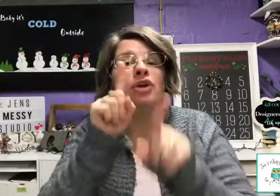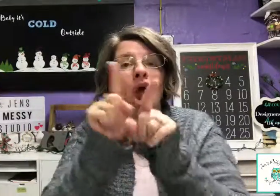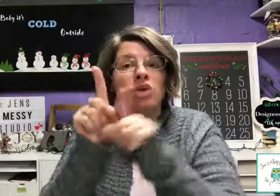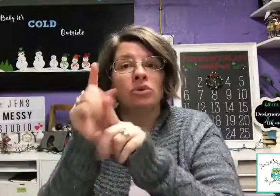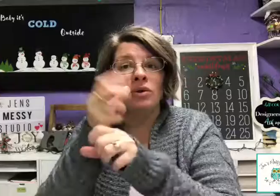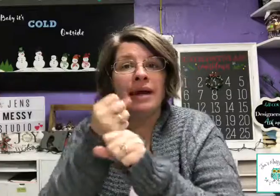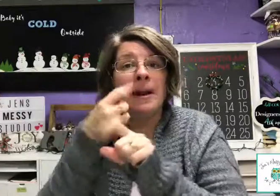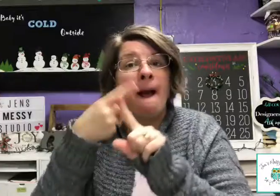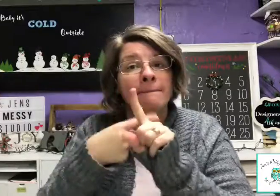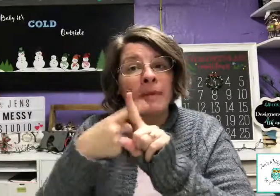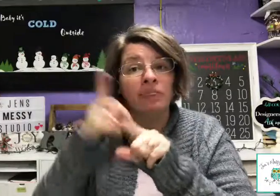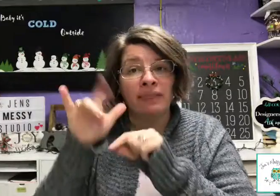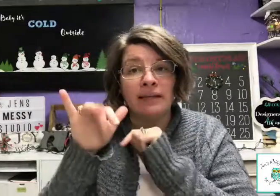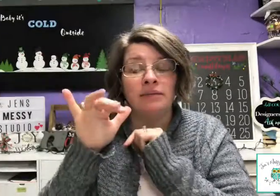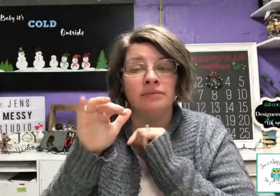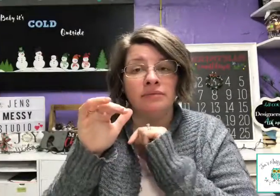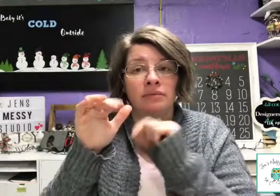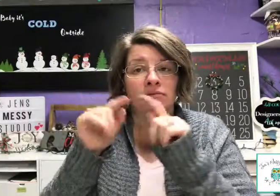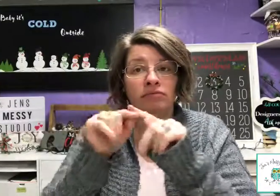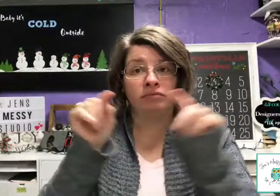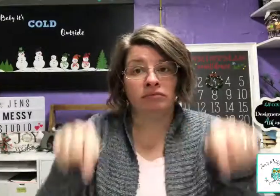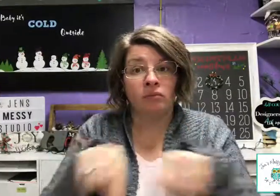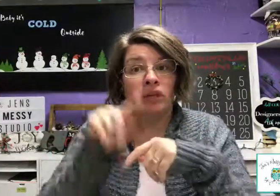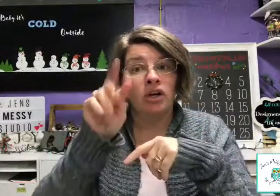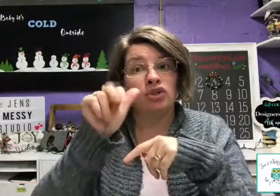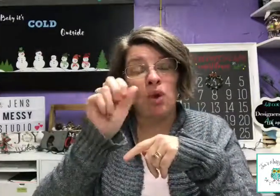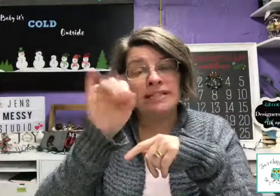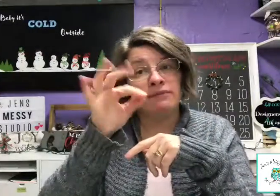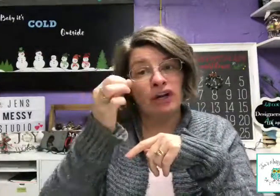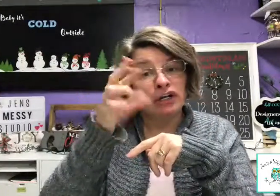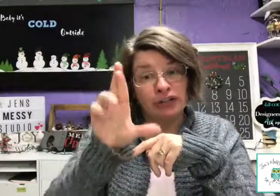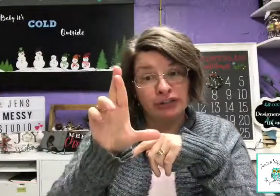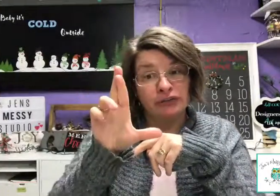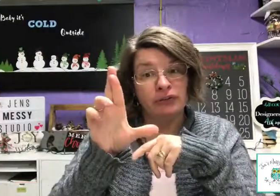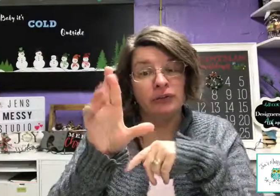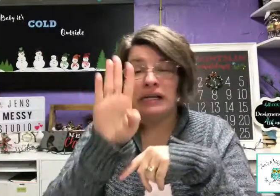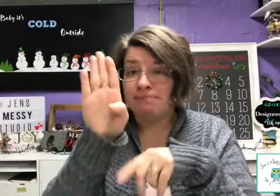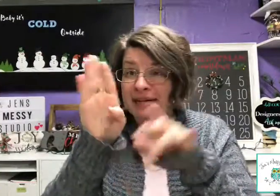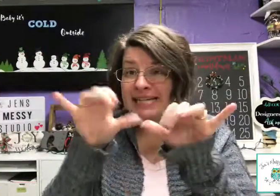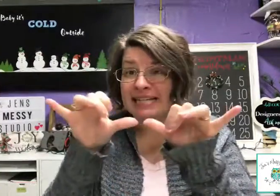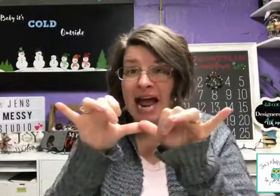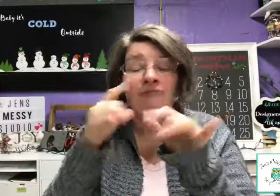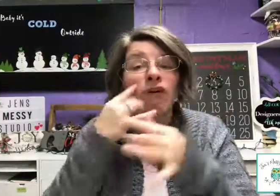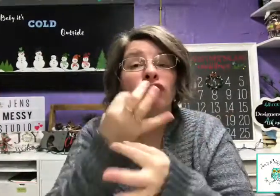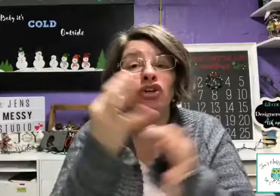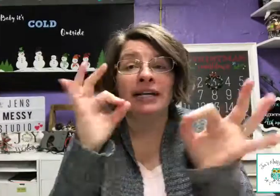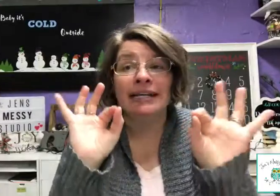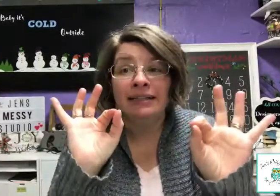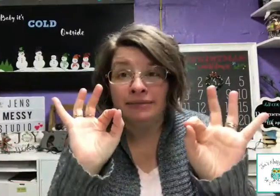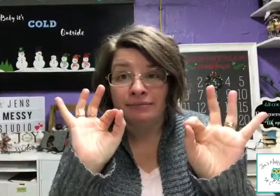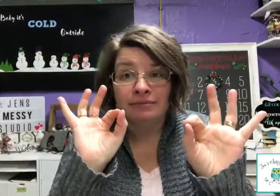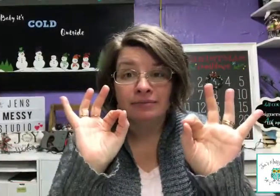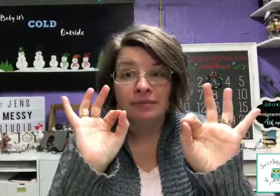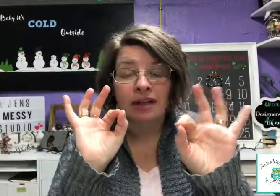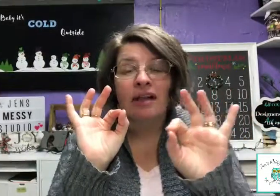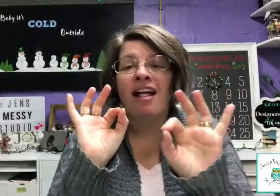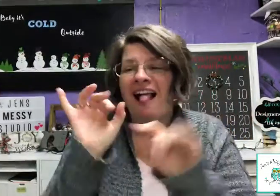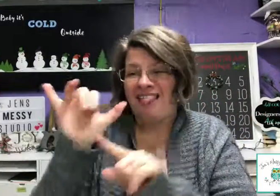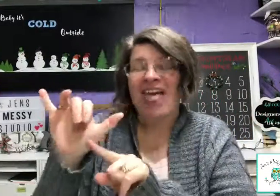We will also get a monthly. Our fee. We'll reach the first. We feed that for free. The